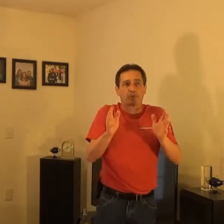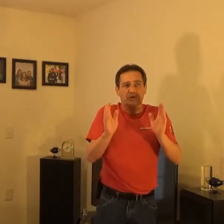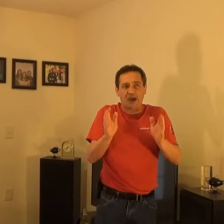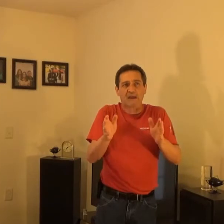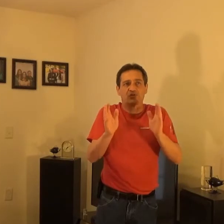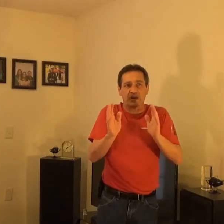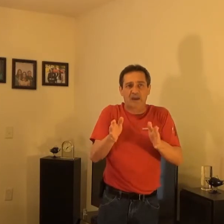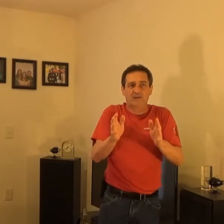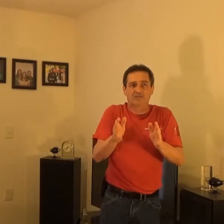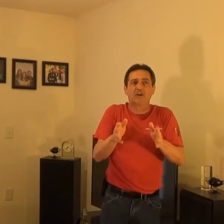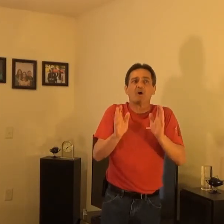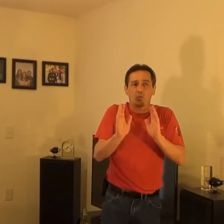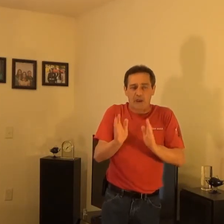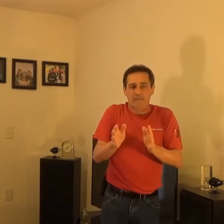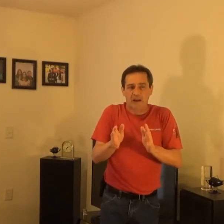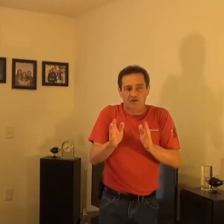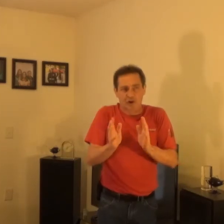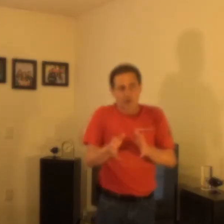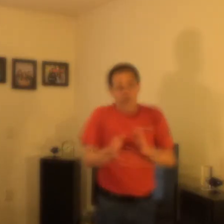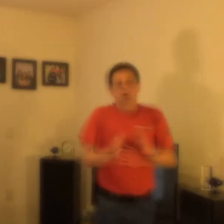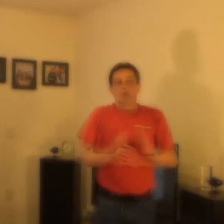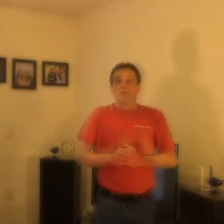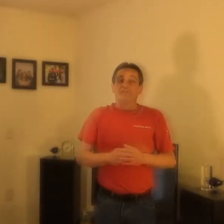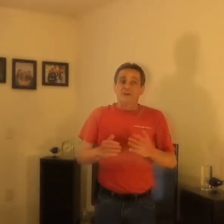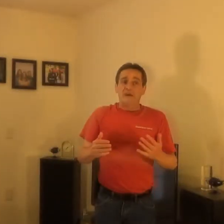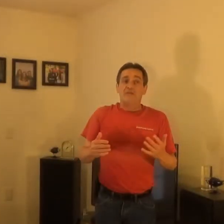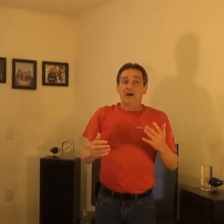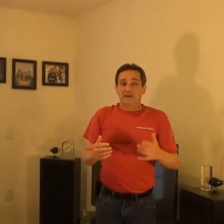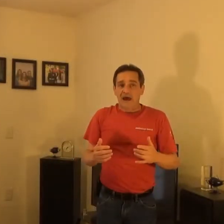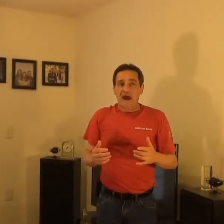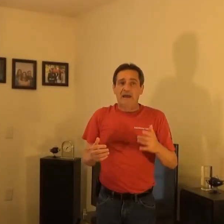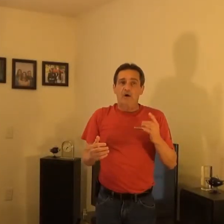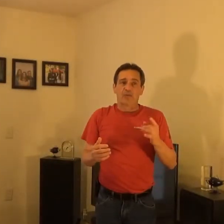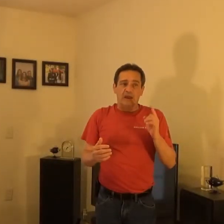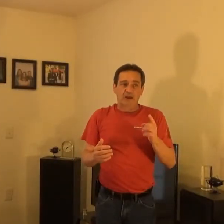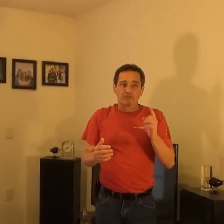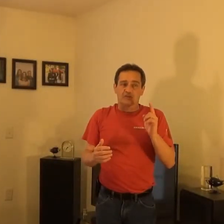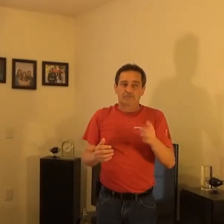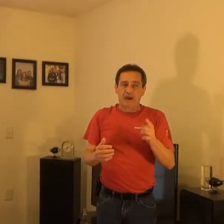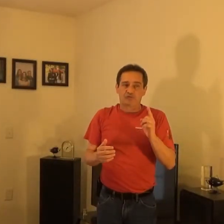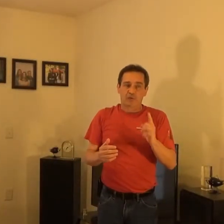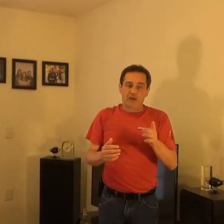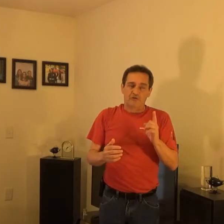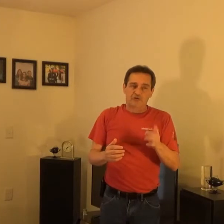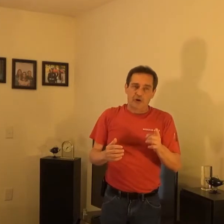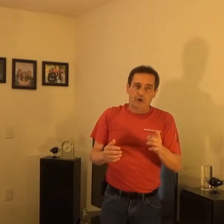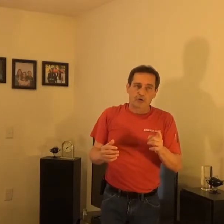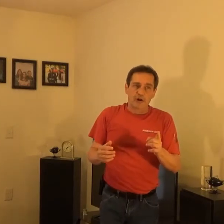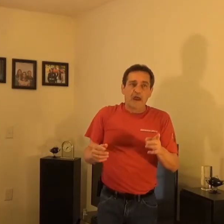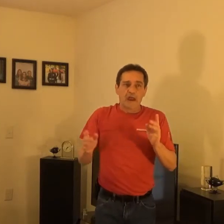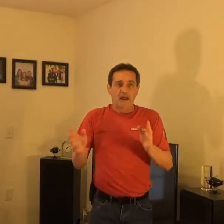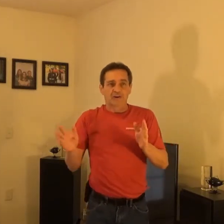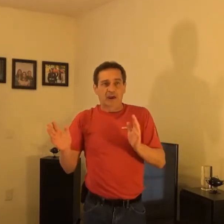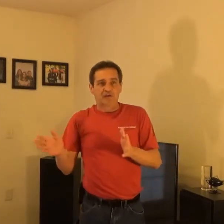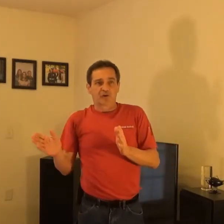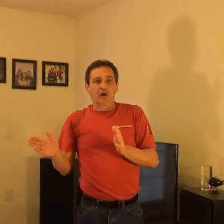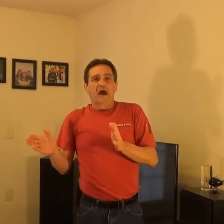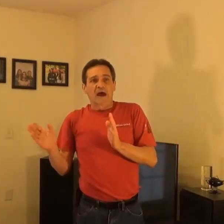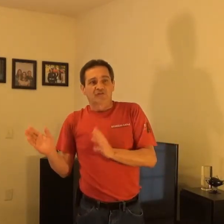protect the innocent women and children. We see the attack on the innocent special needs children and a teacher as